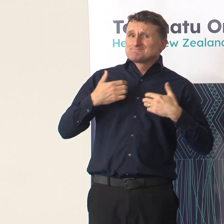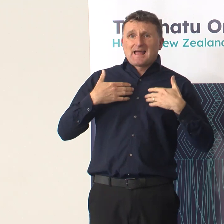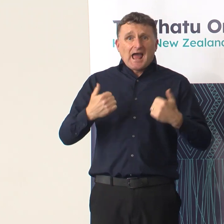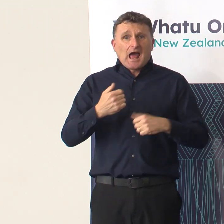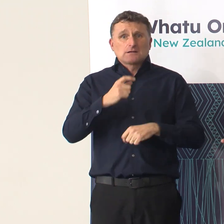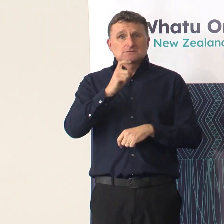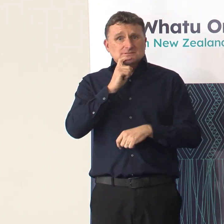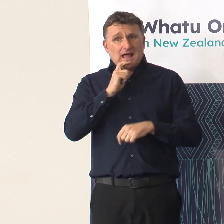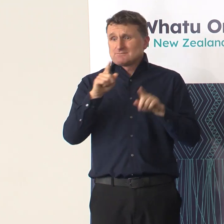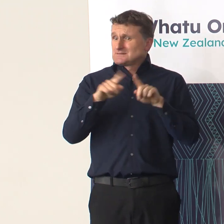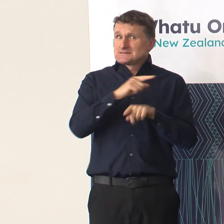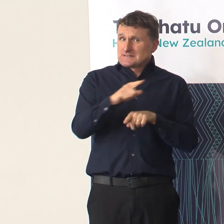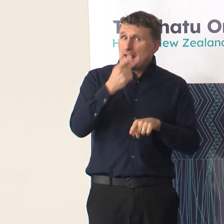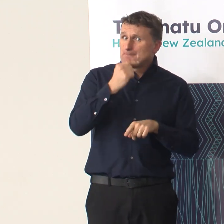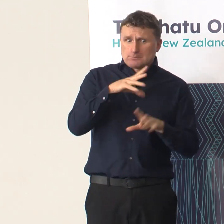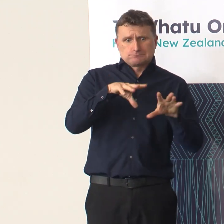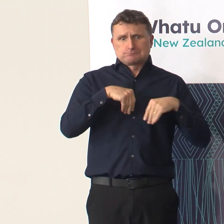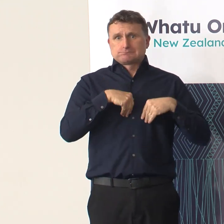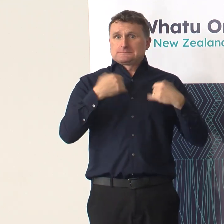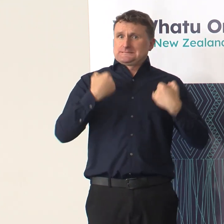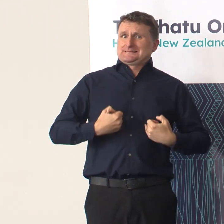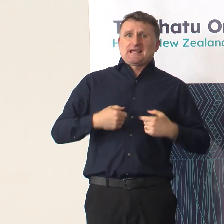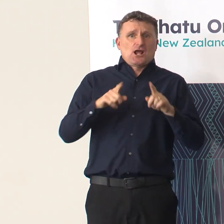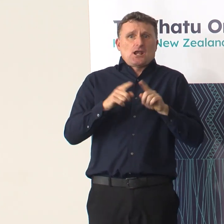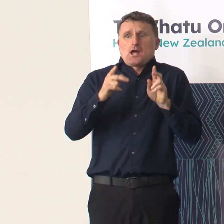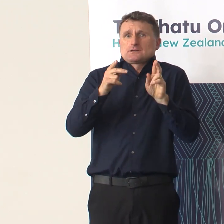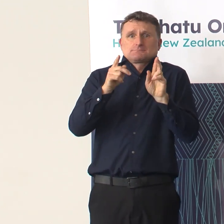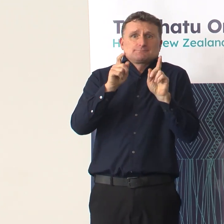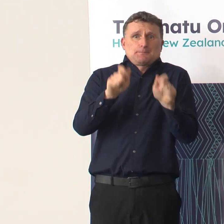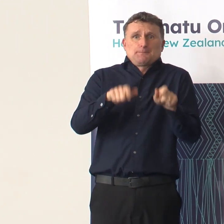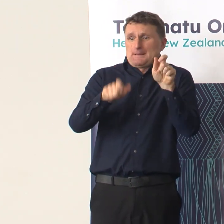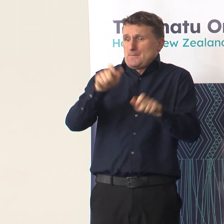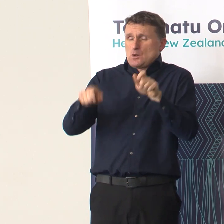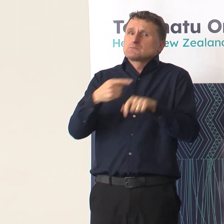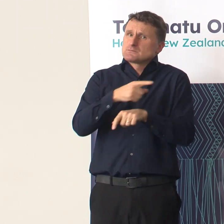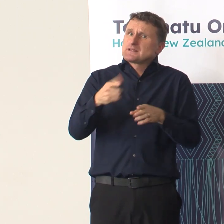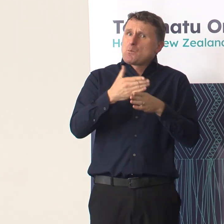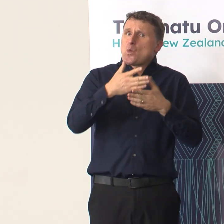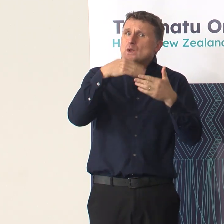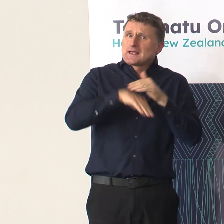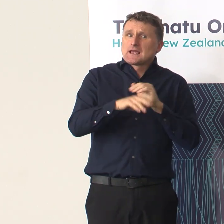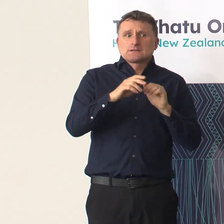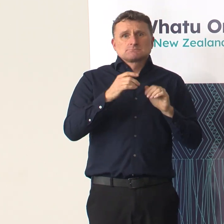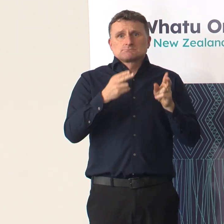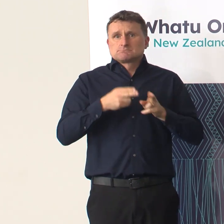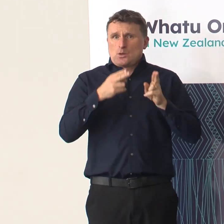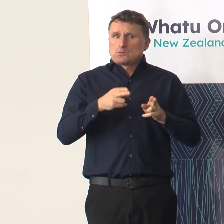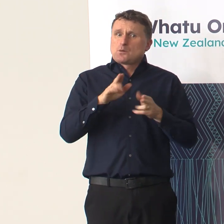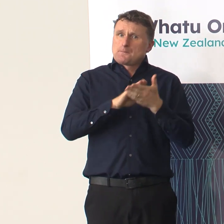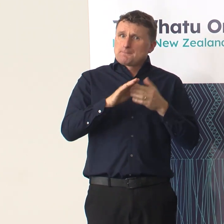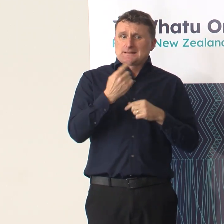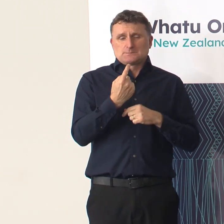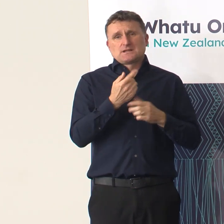winter illnesses and COVID as the rest of us. So there's been high levels of staff sickness and absence because of COVID.